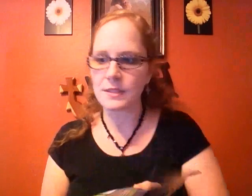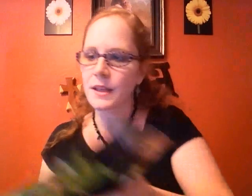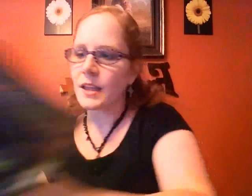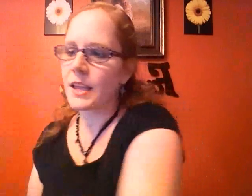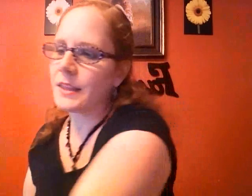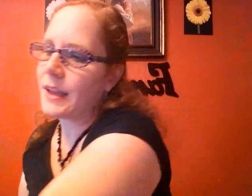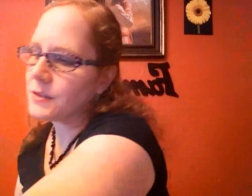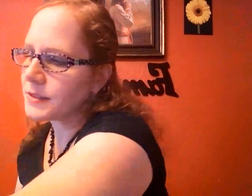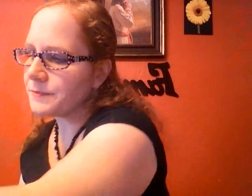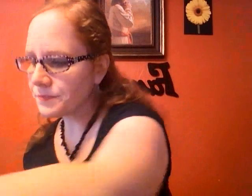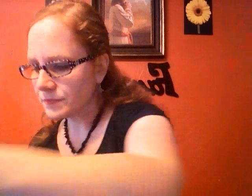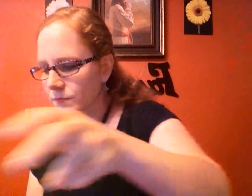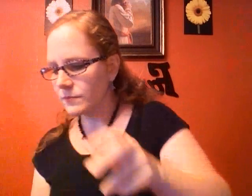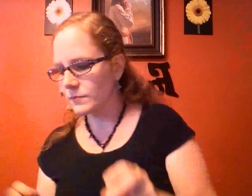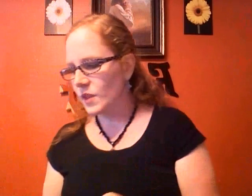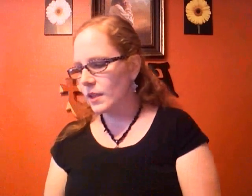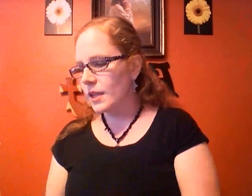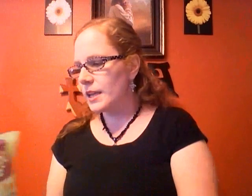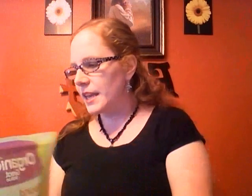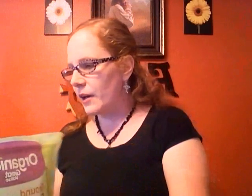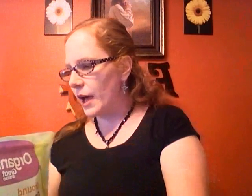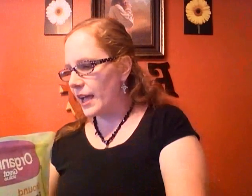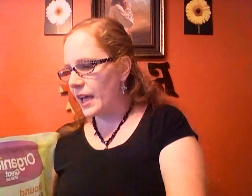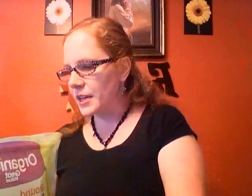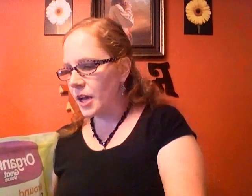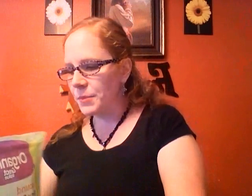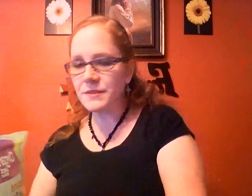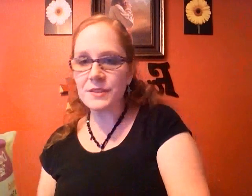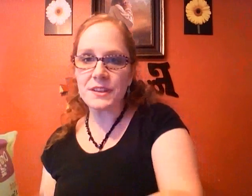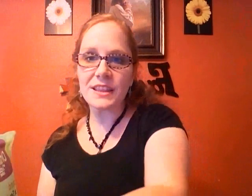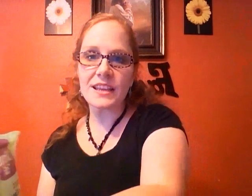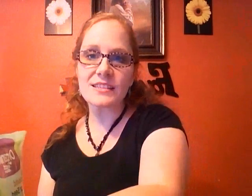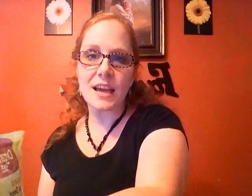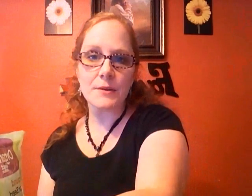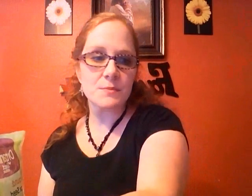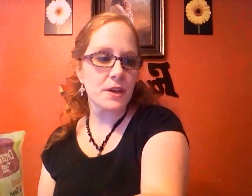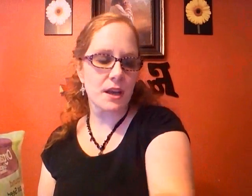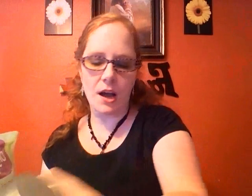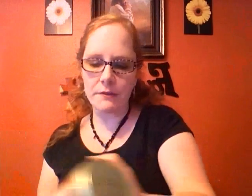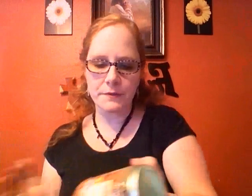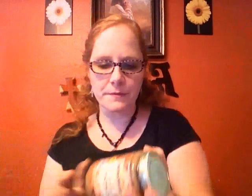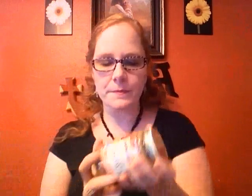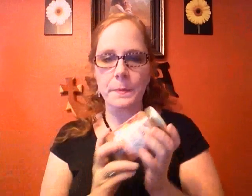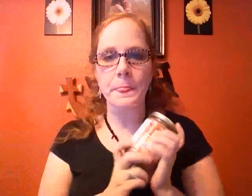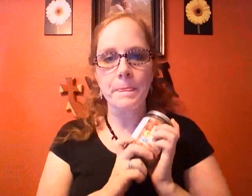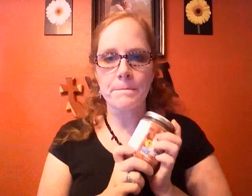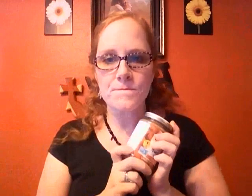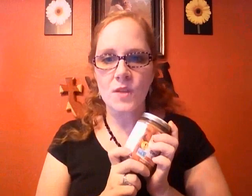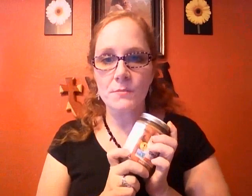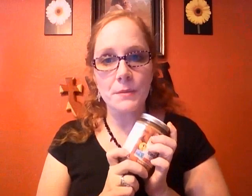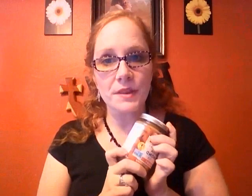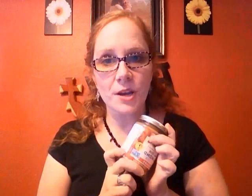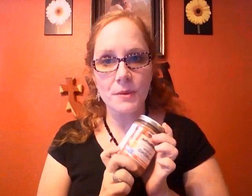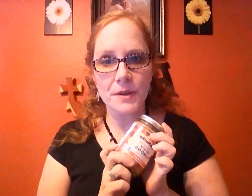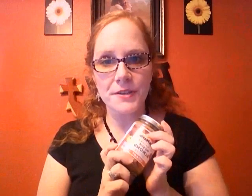in the house now I had a couple of different things that I was putting off remember the almond butter